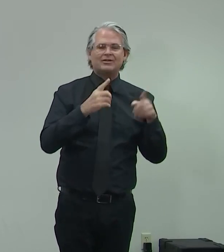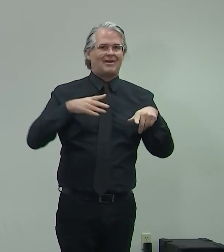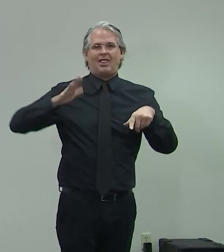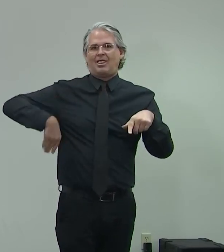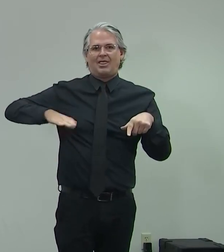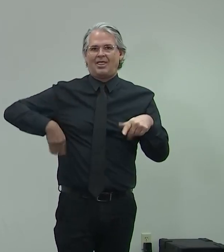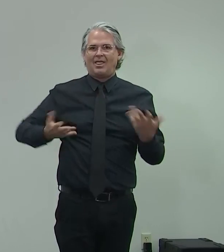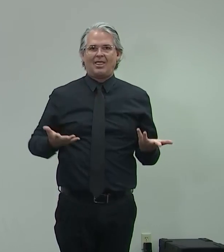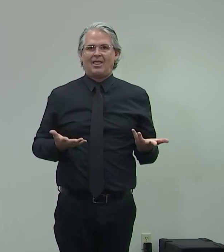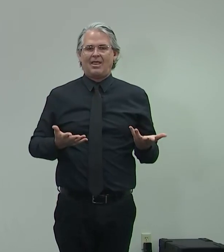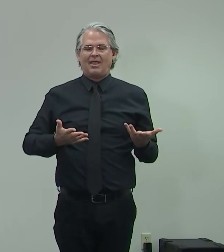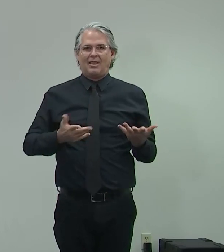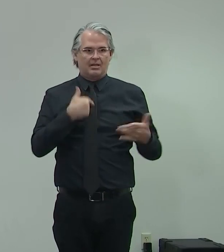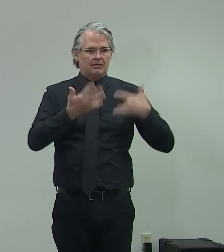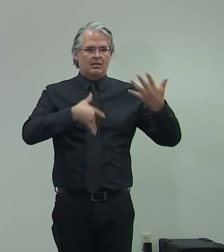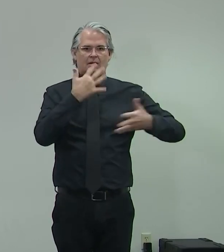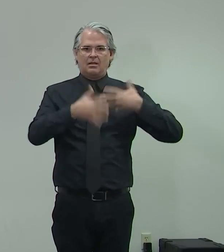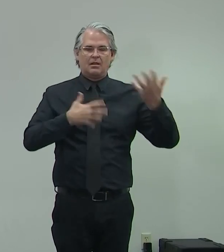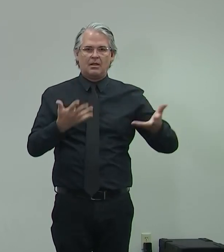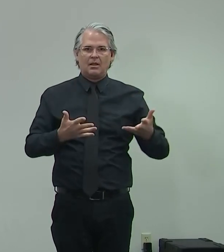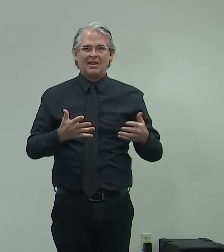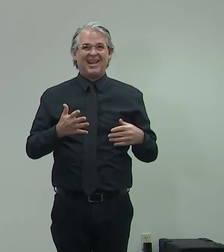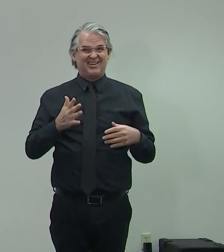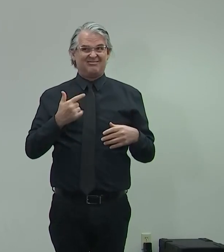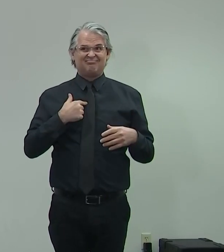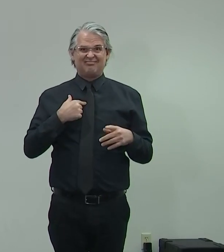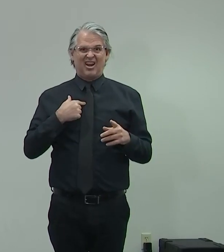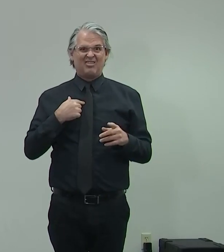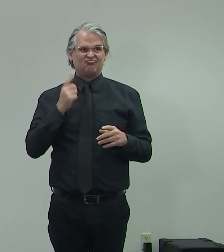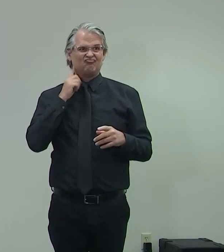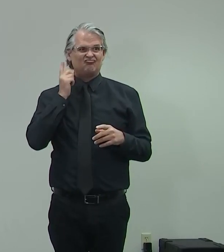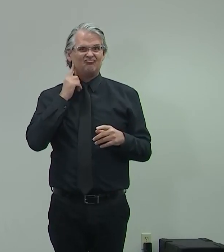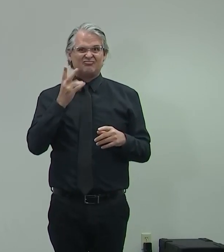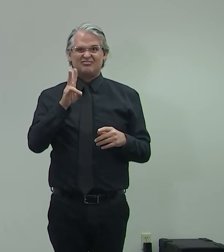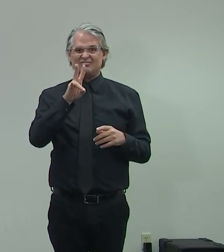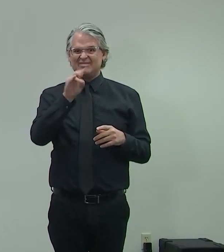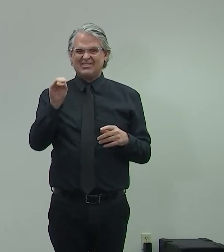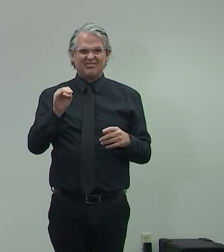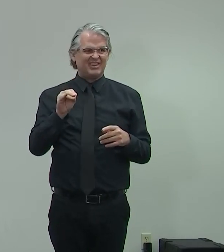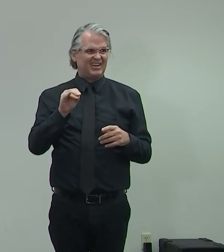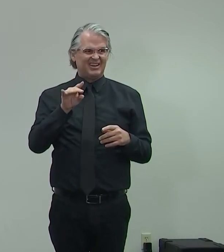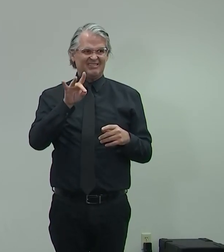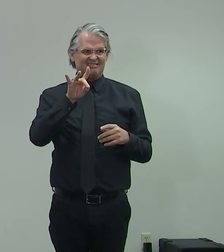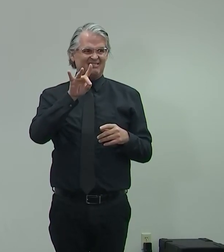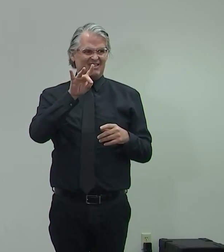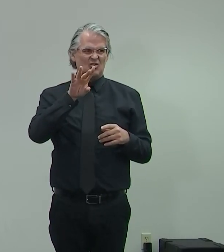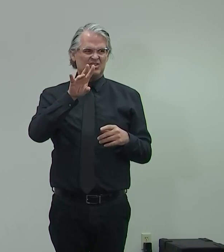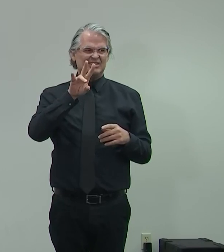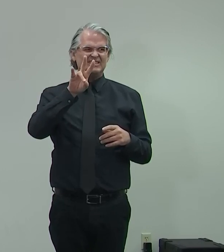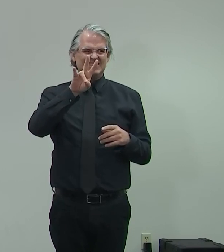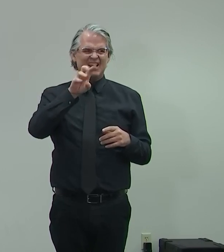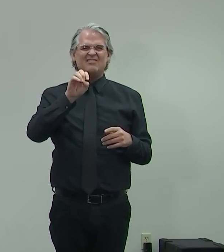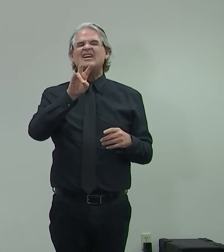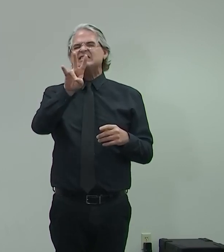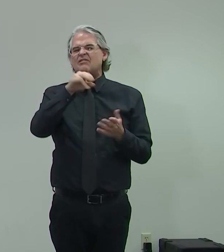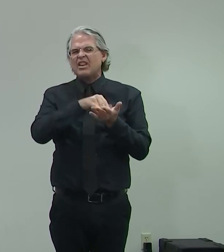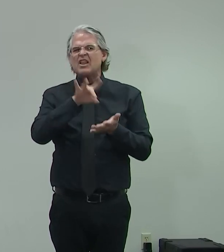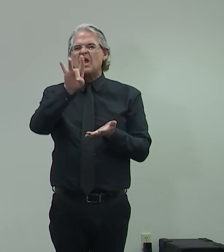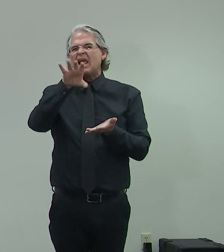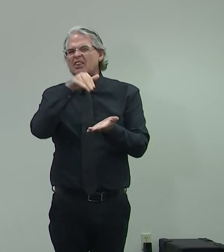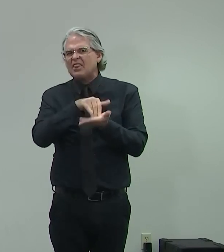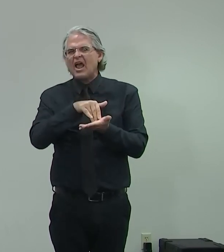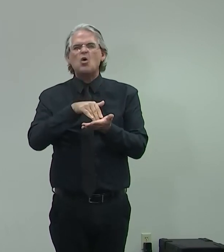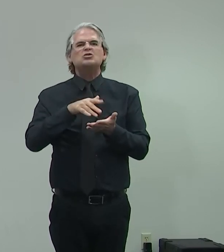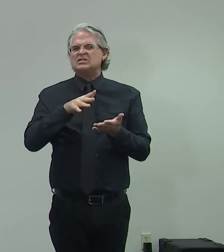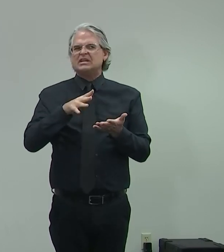I'm hearing estimates of 70,000 kids do not have access or do not have a device, have not signed in yet, 20